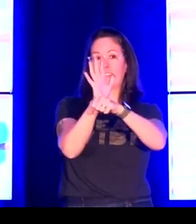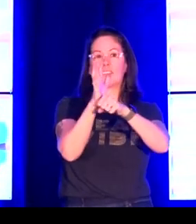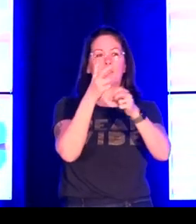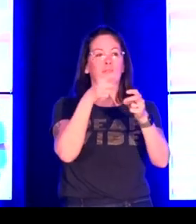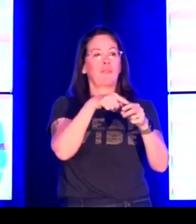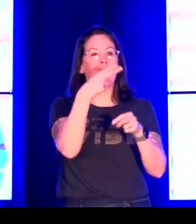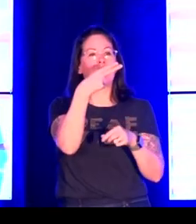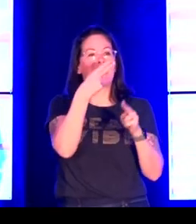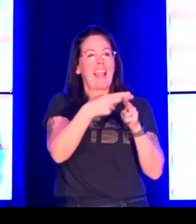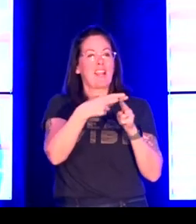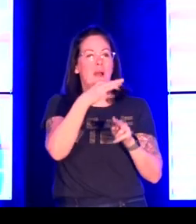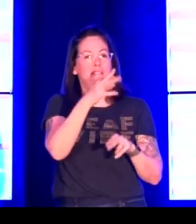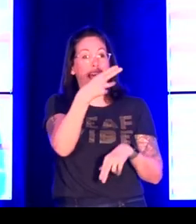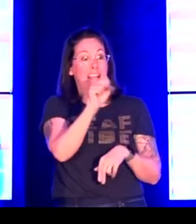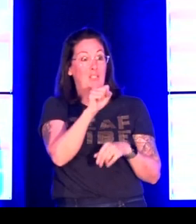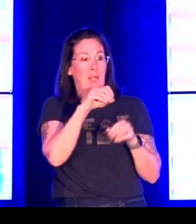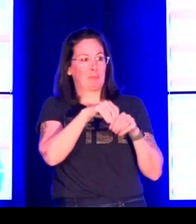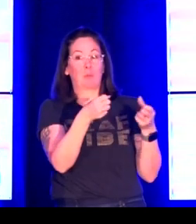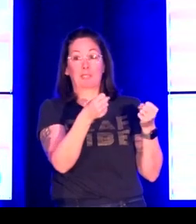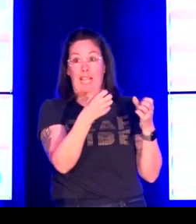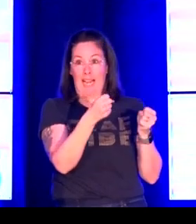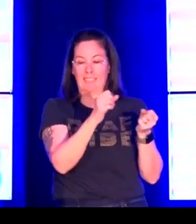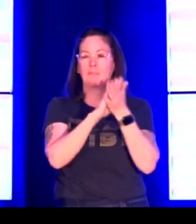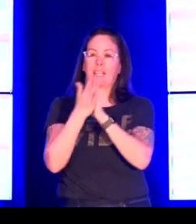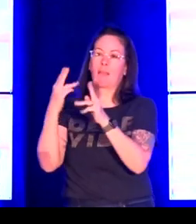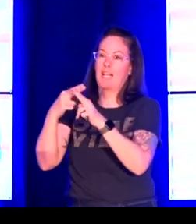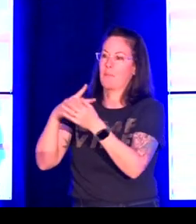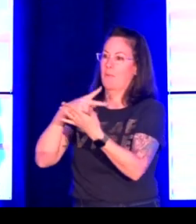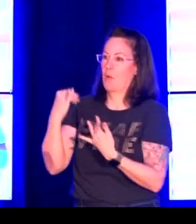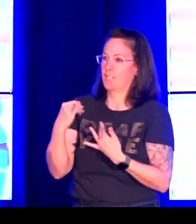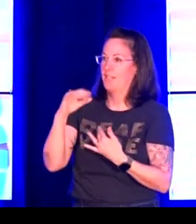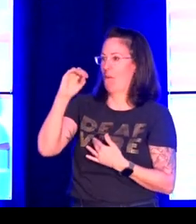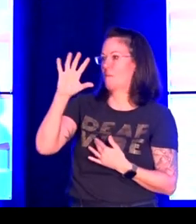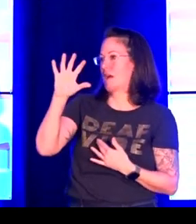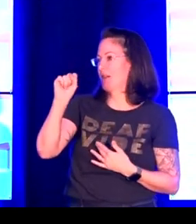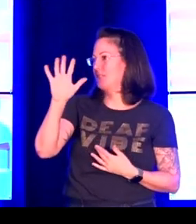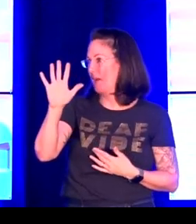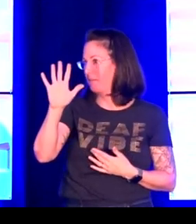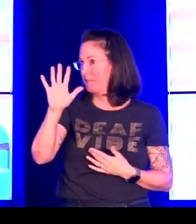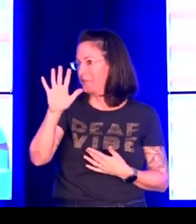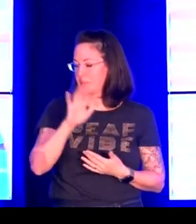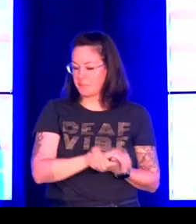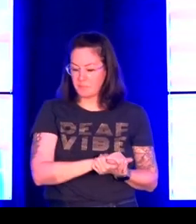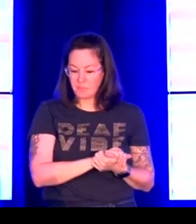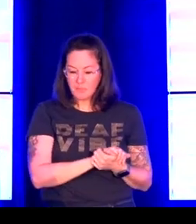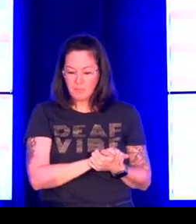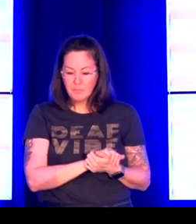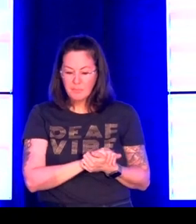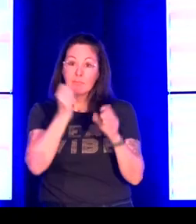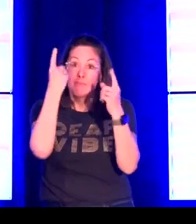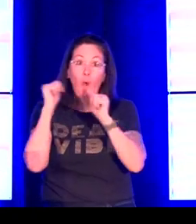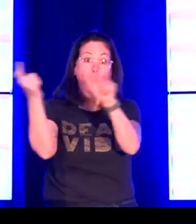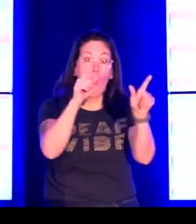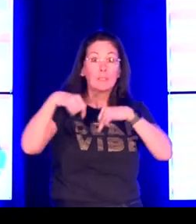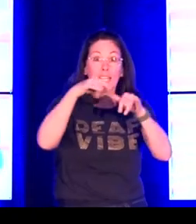The O5S5 is sort of a cross-linguistic pun. If you know the signs for document and